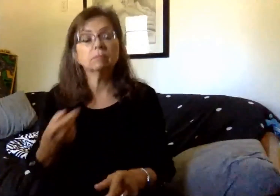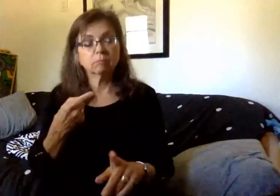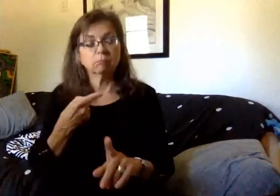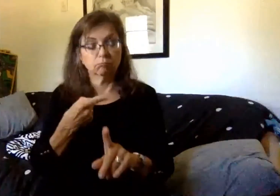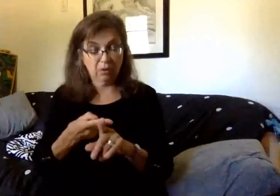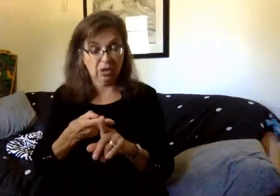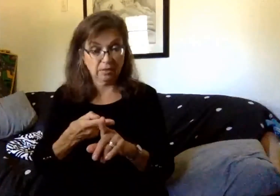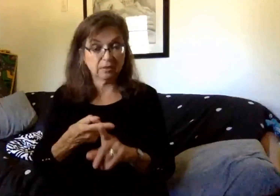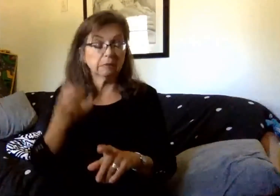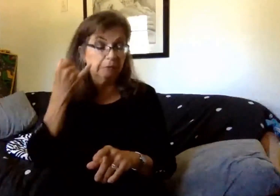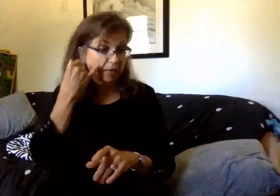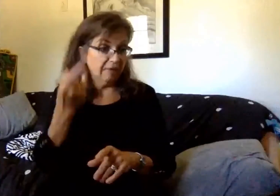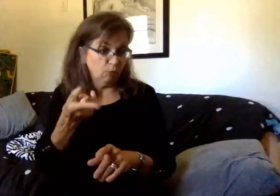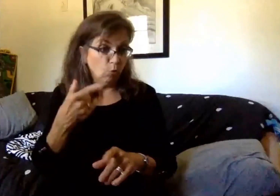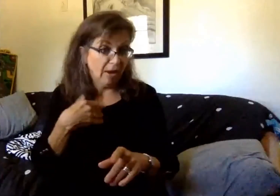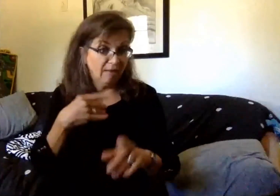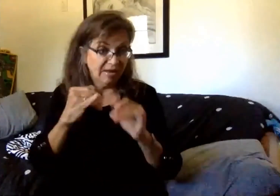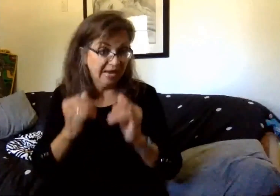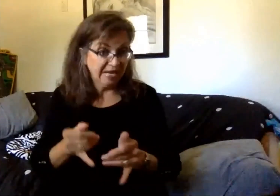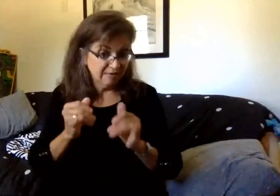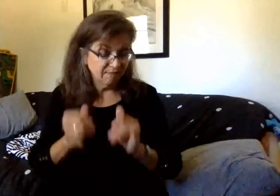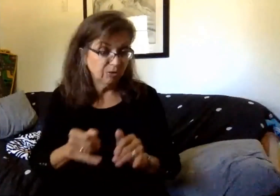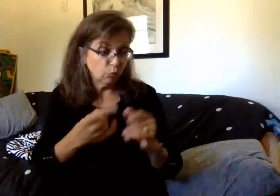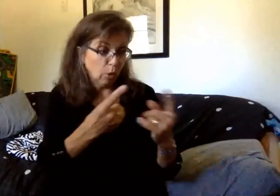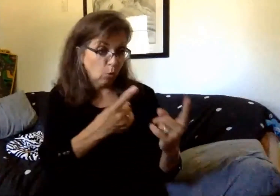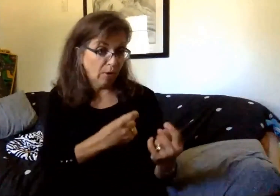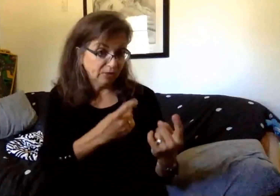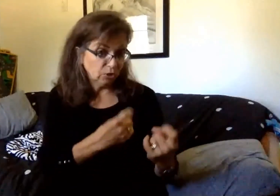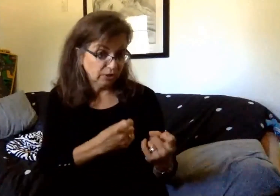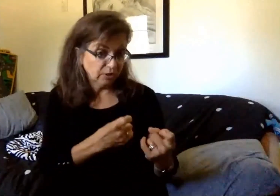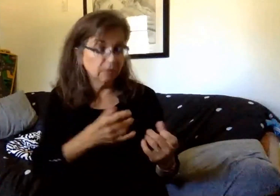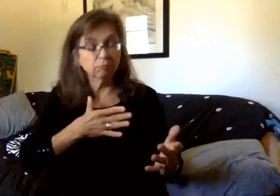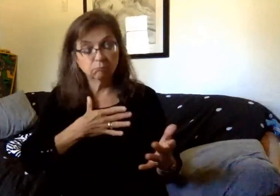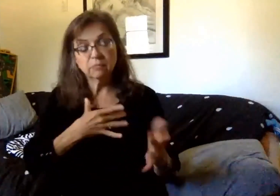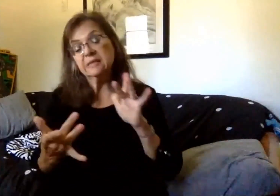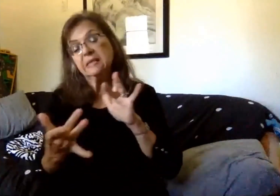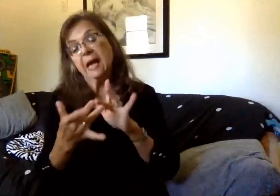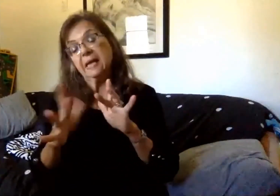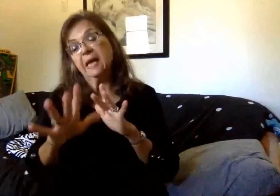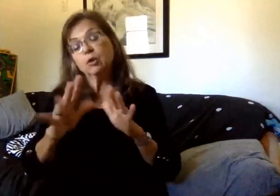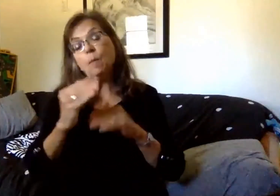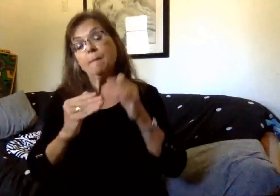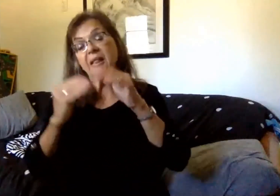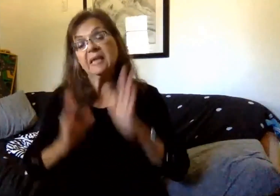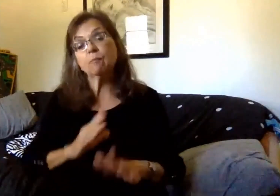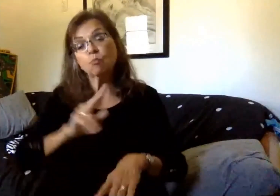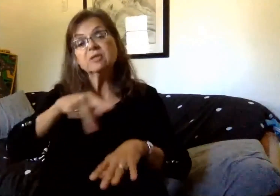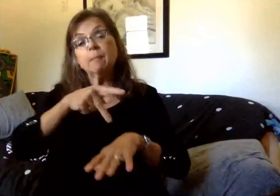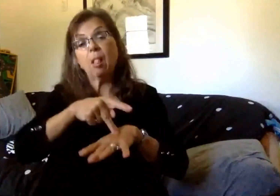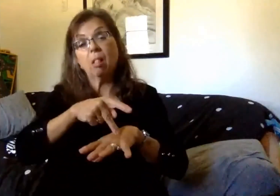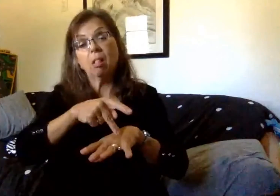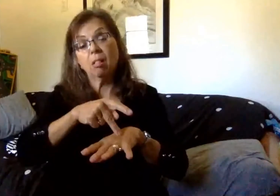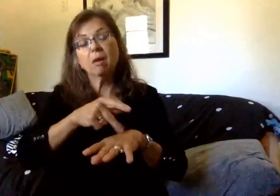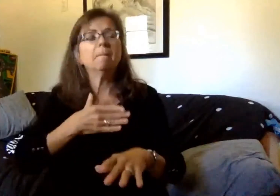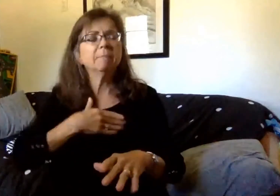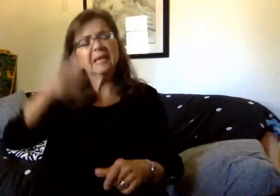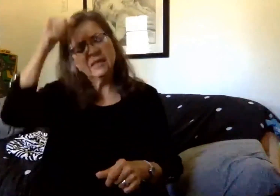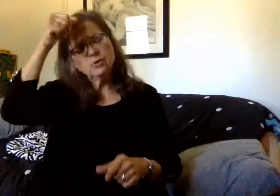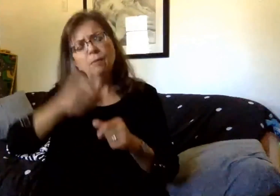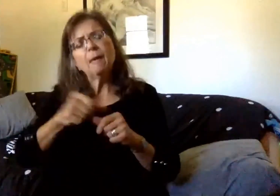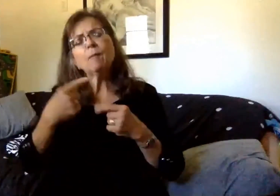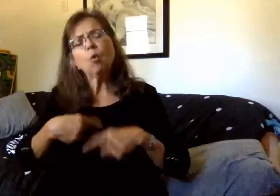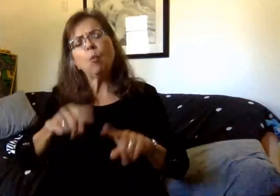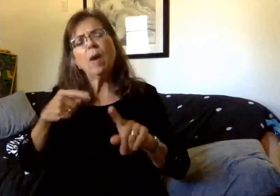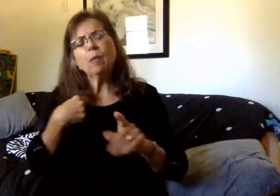any individual questions that you have should be directed to your building principals. Please remember that while we are